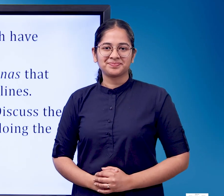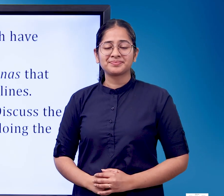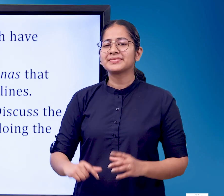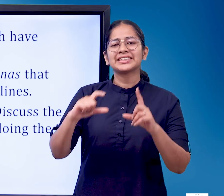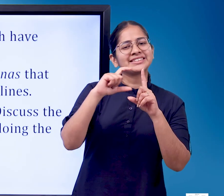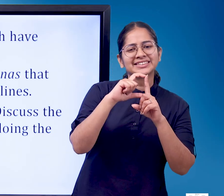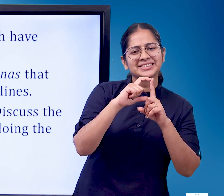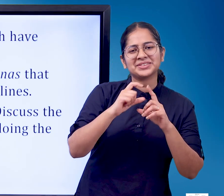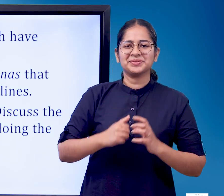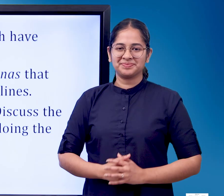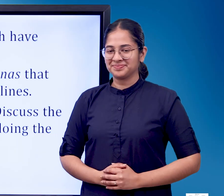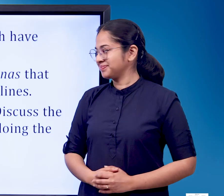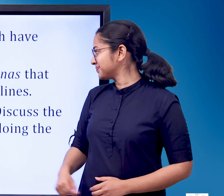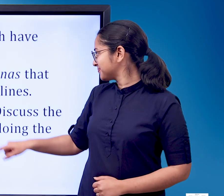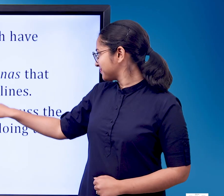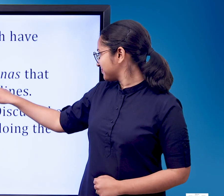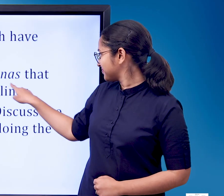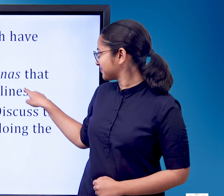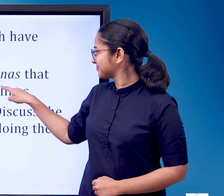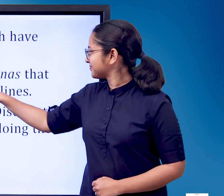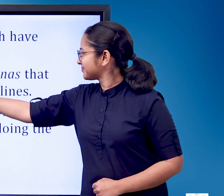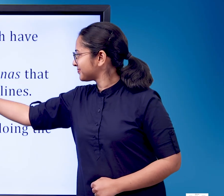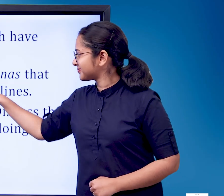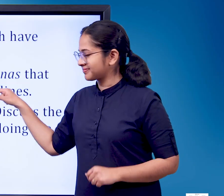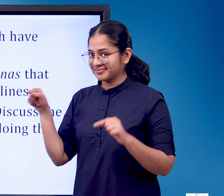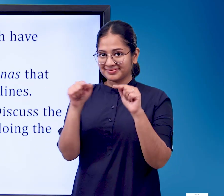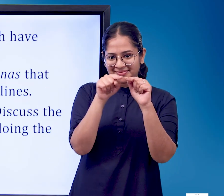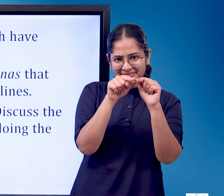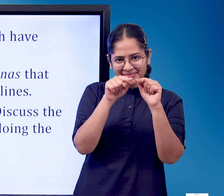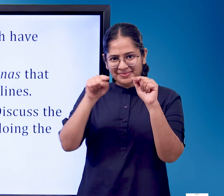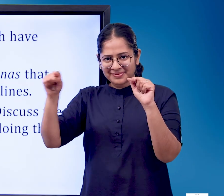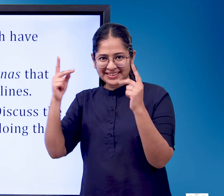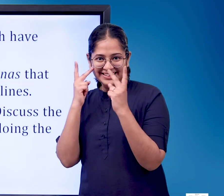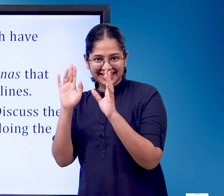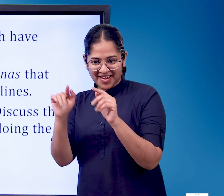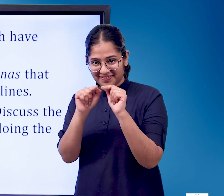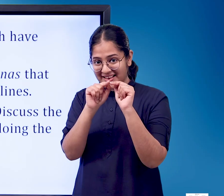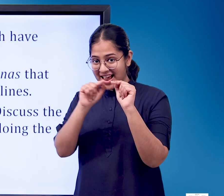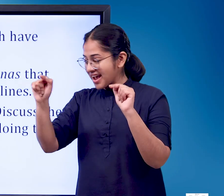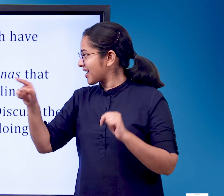D. Put a star along the asanas that have sleeping or horizontal lines